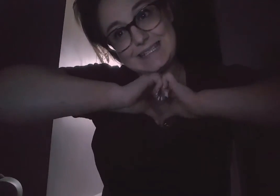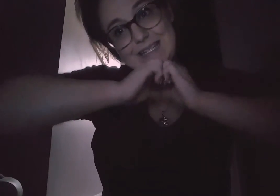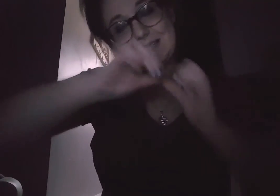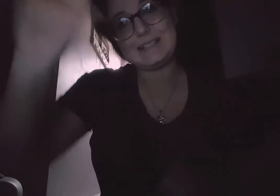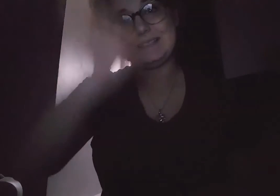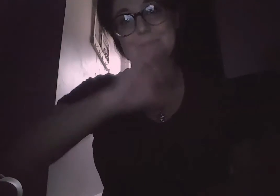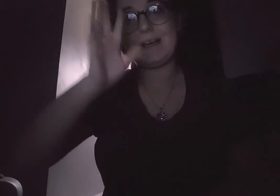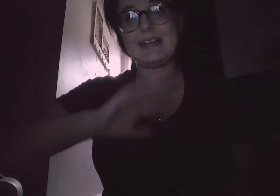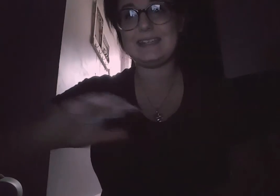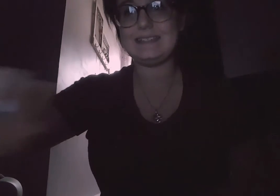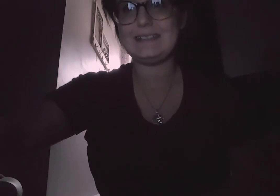Bye. Bye.